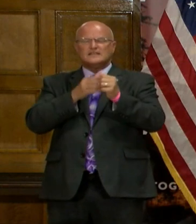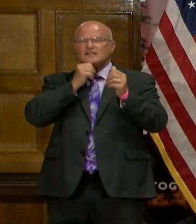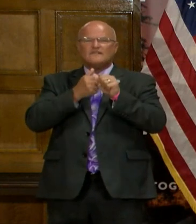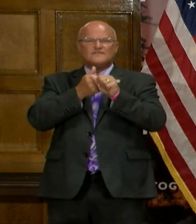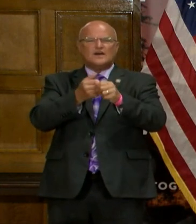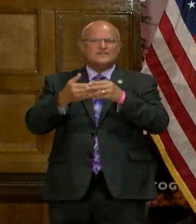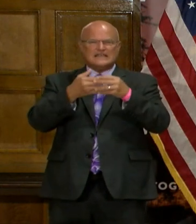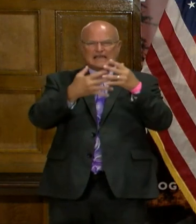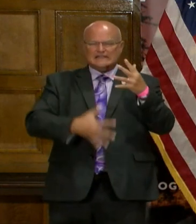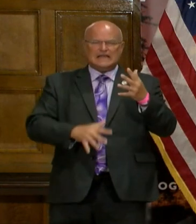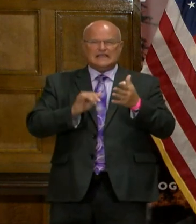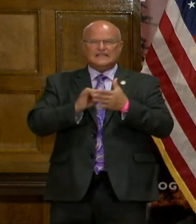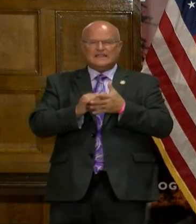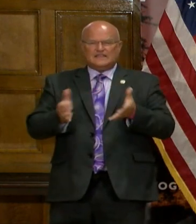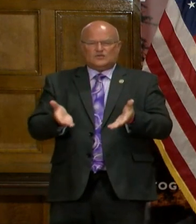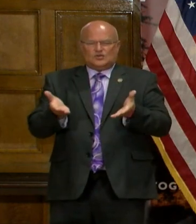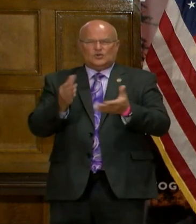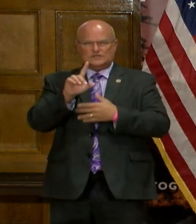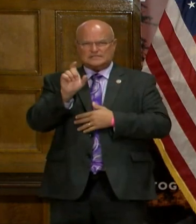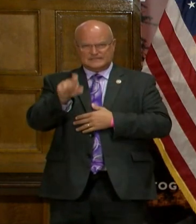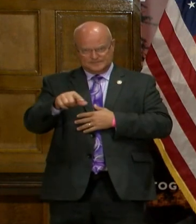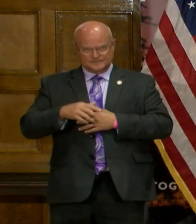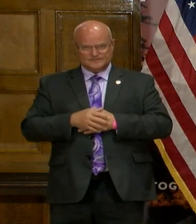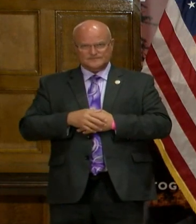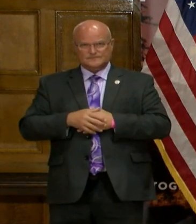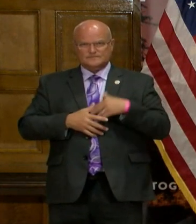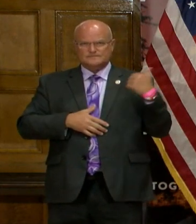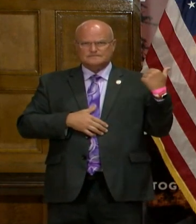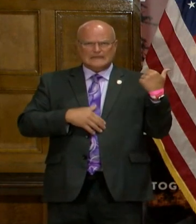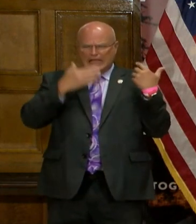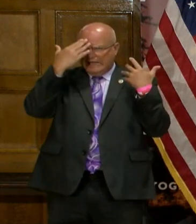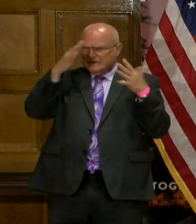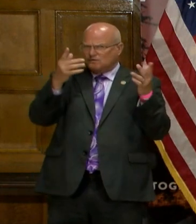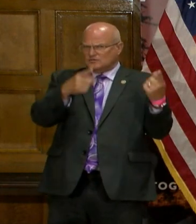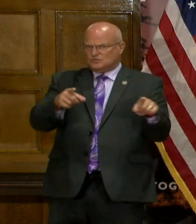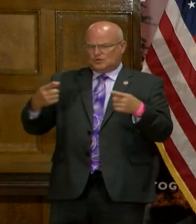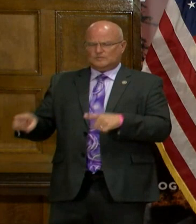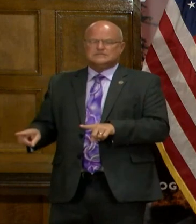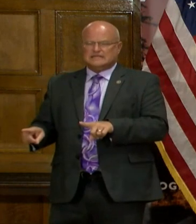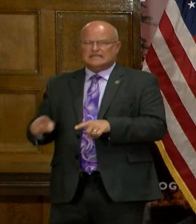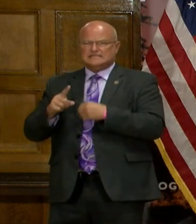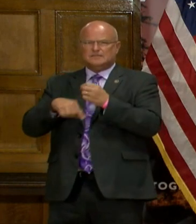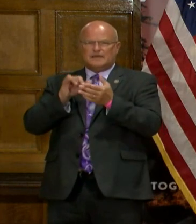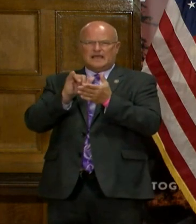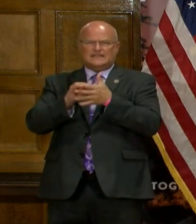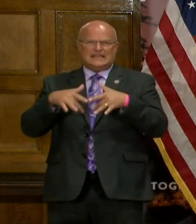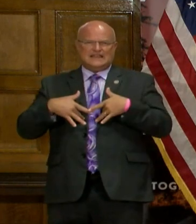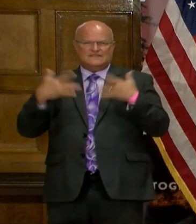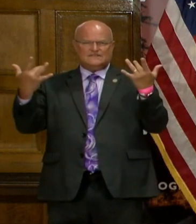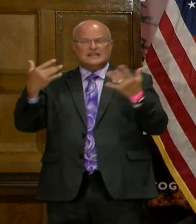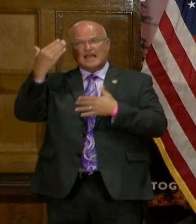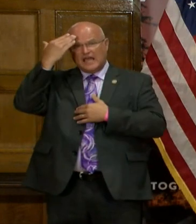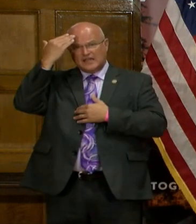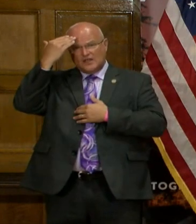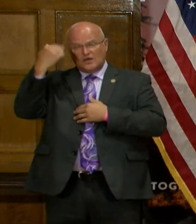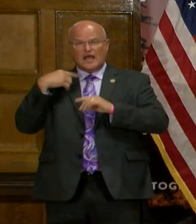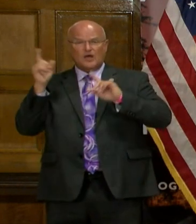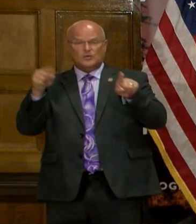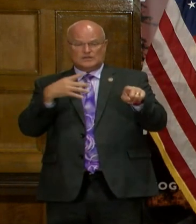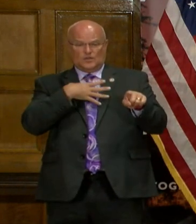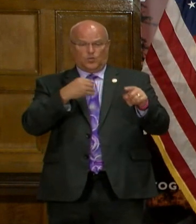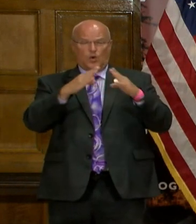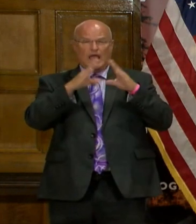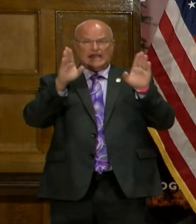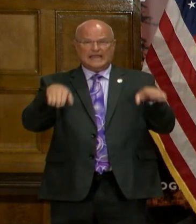guidelines that they're encouraging? I don't know all the circumstances of that event. I know that when I went to the White